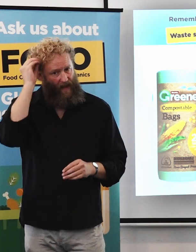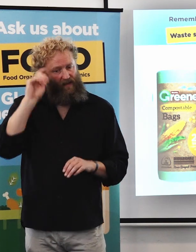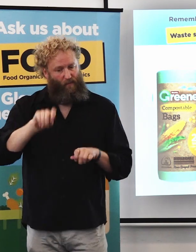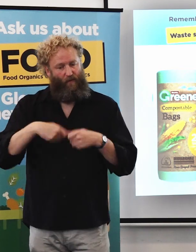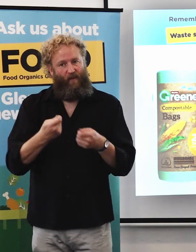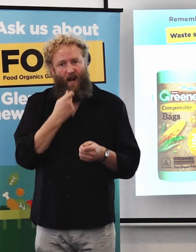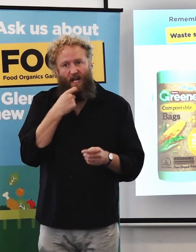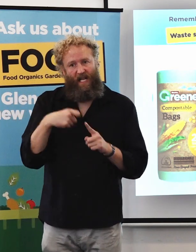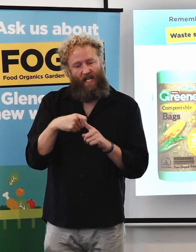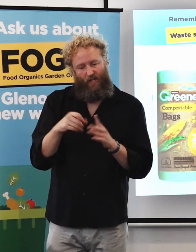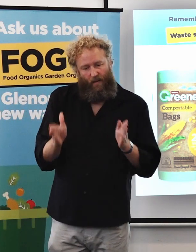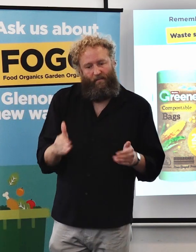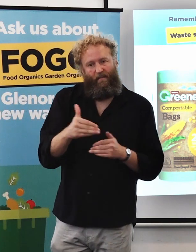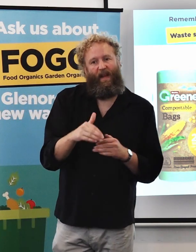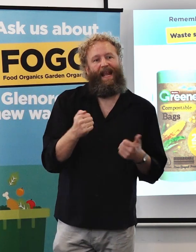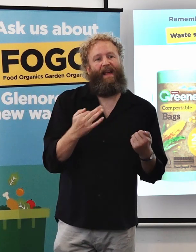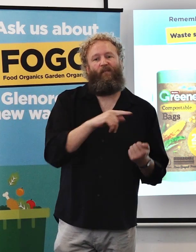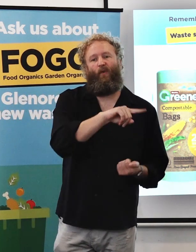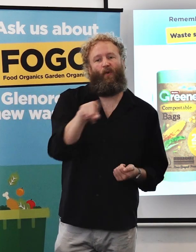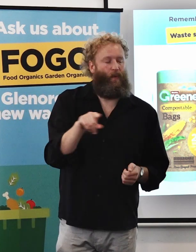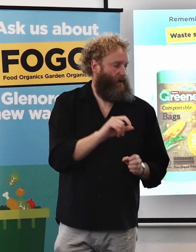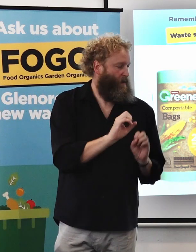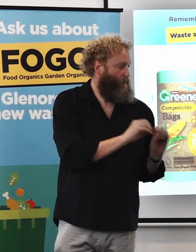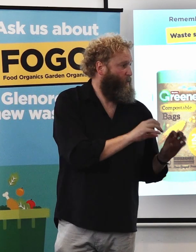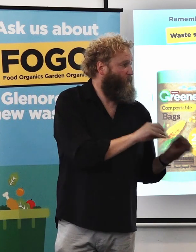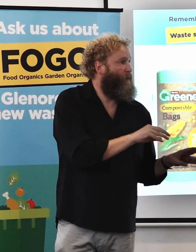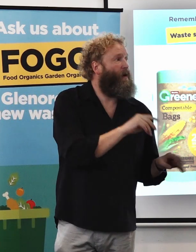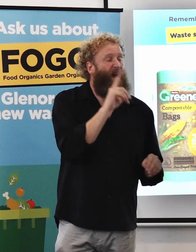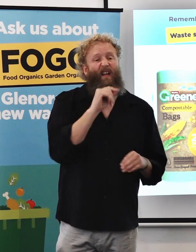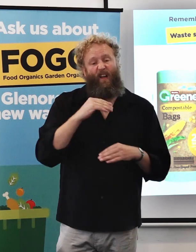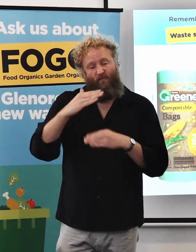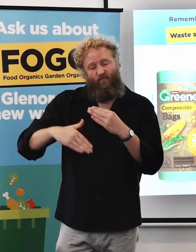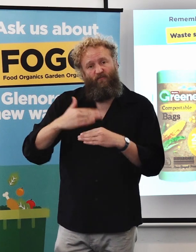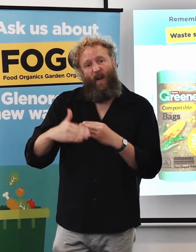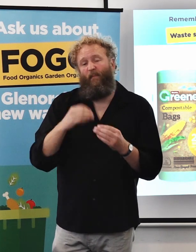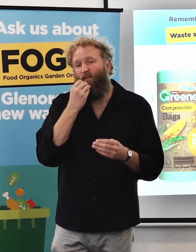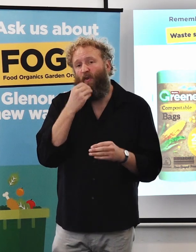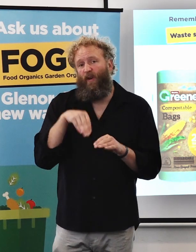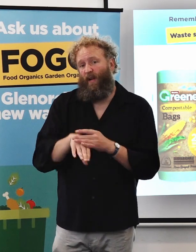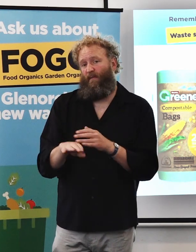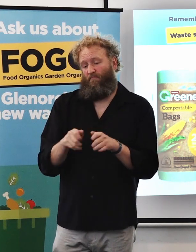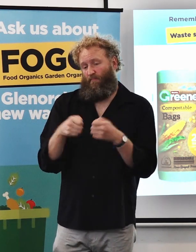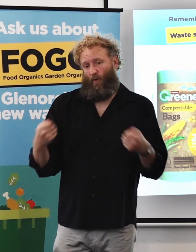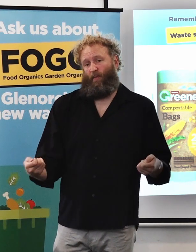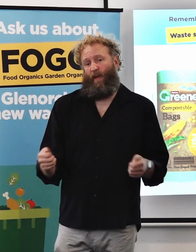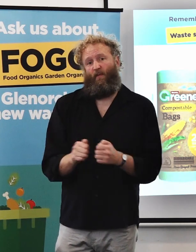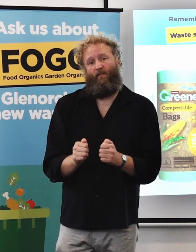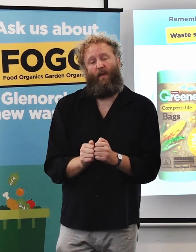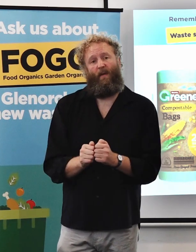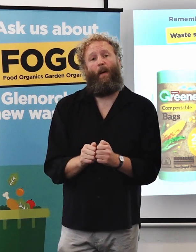So yes, you can certainly wrap food scraps in newspaper. One thing I didn't mention is that paper is acceptable in